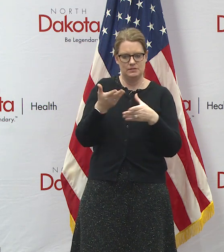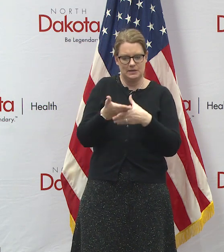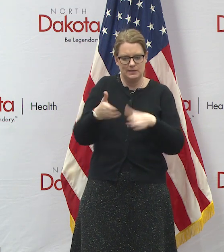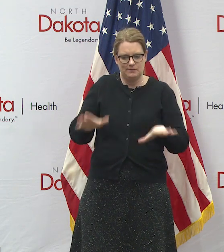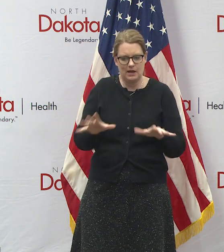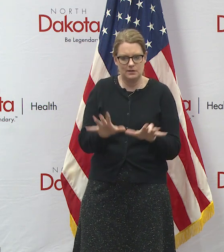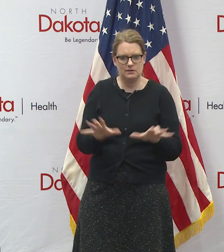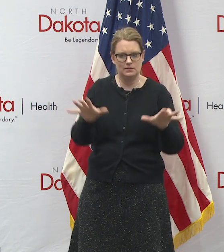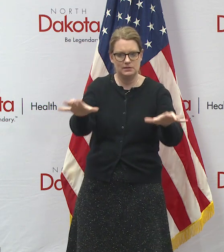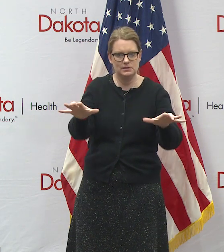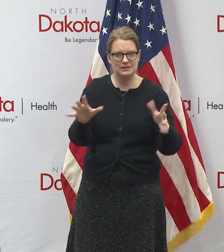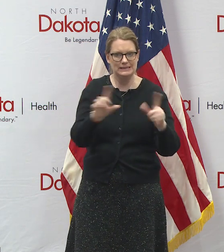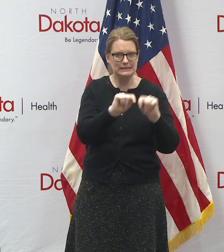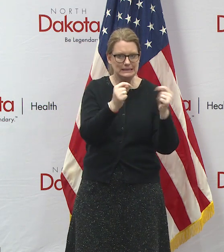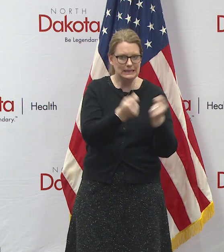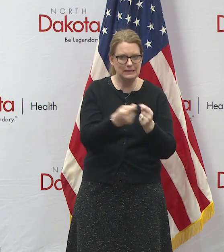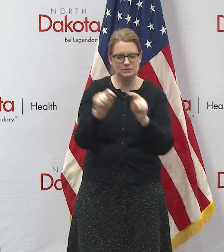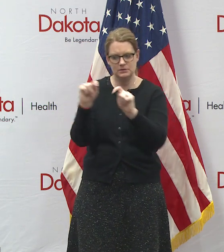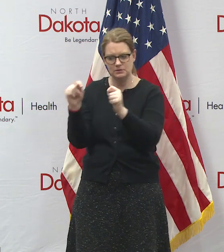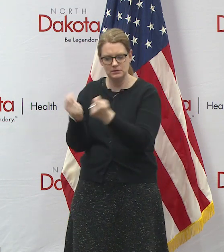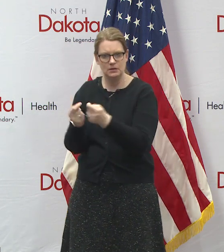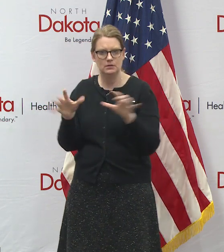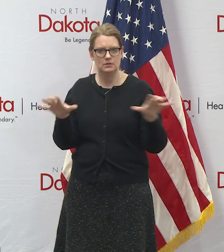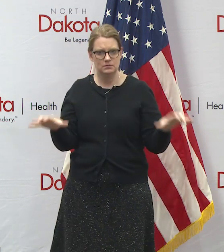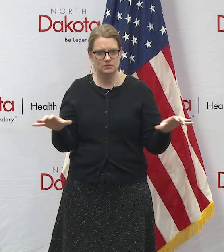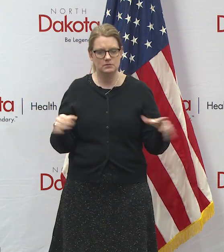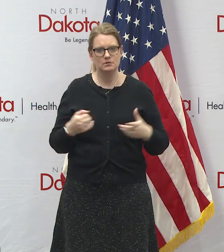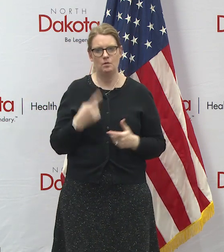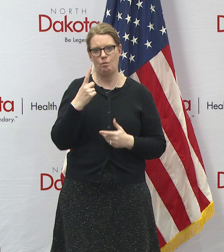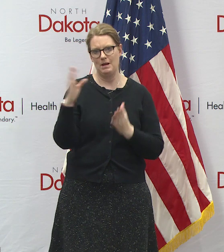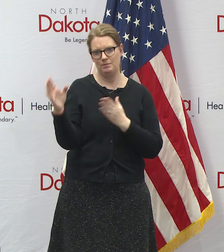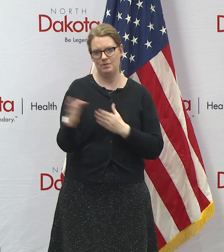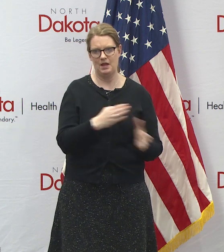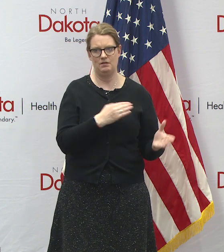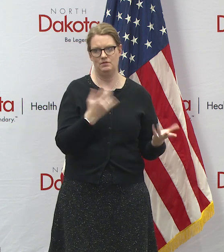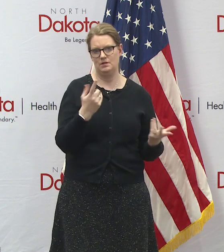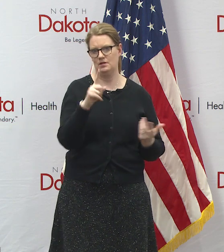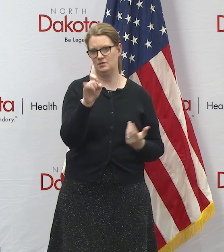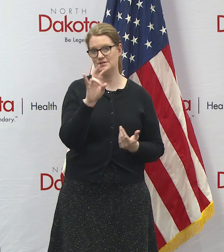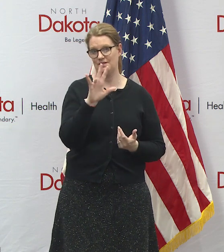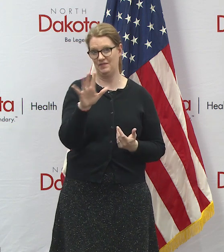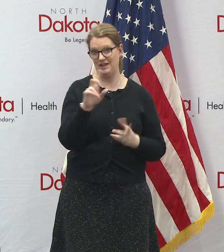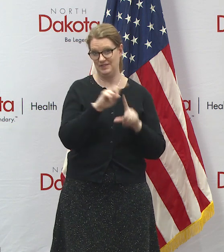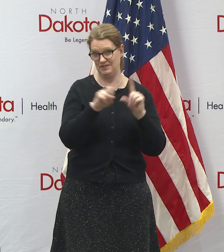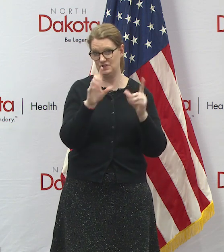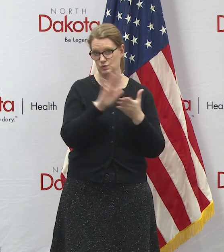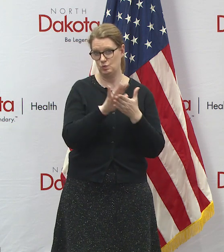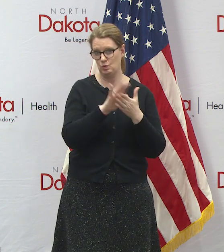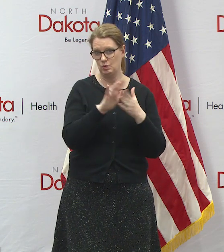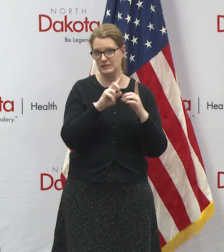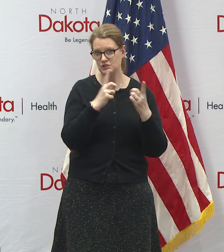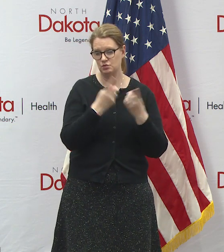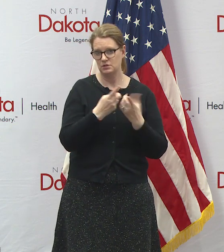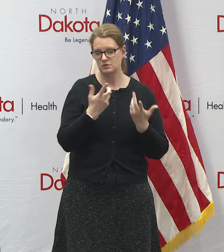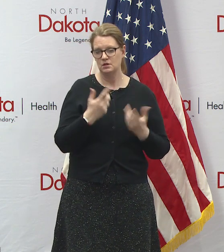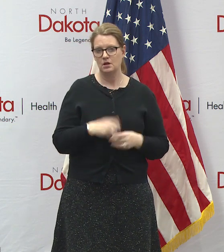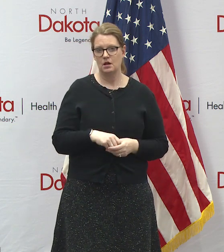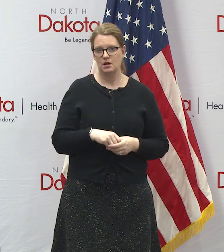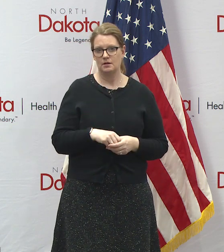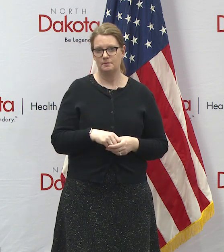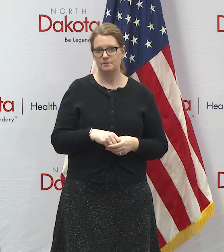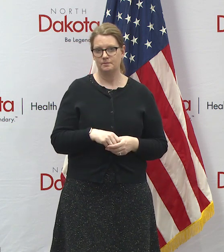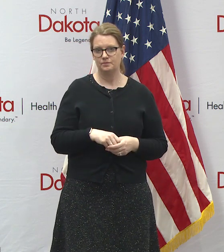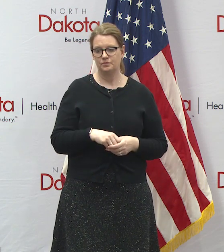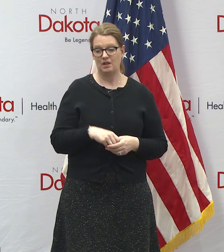uh so there'll be you know one plan for each of the 175 different school districts that we have in the state and those